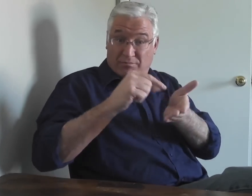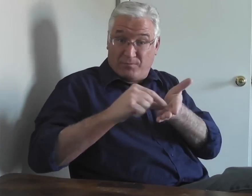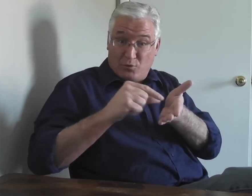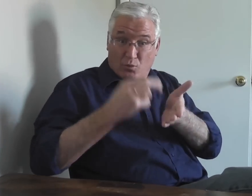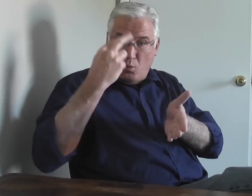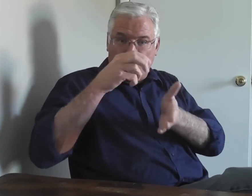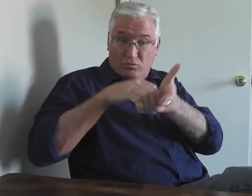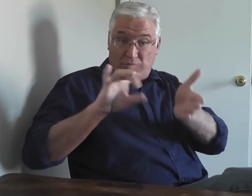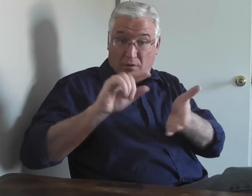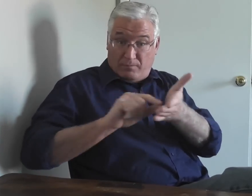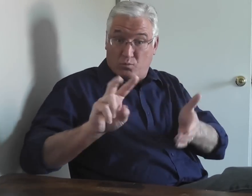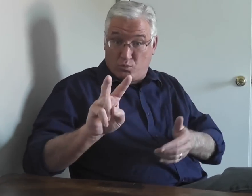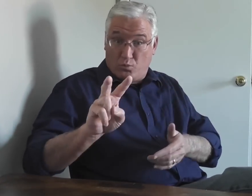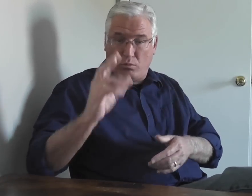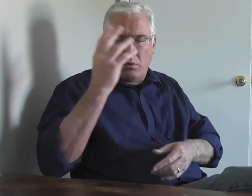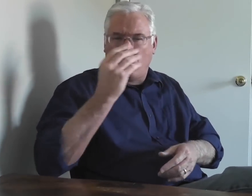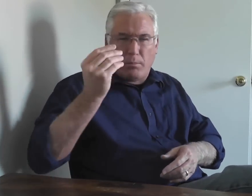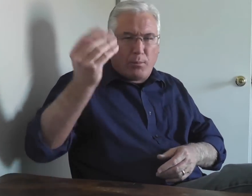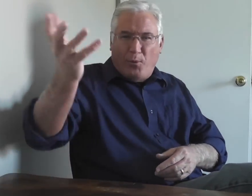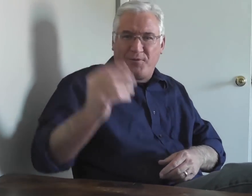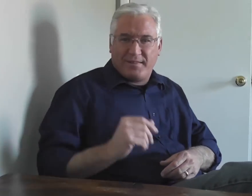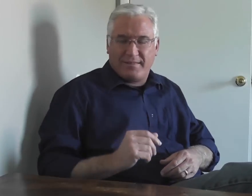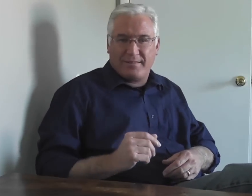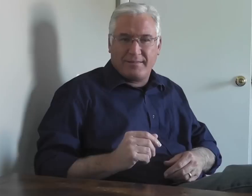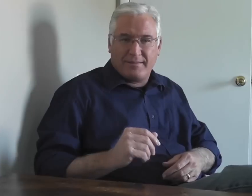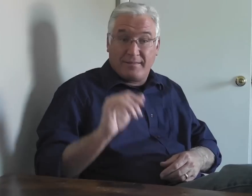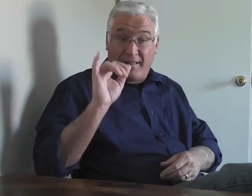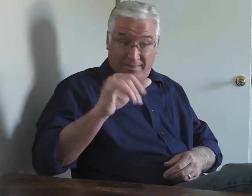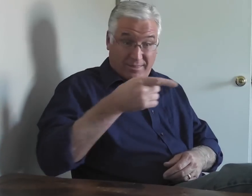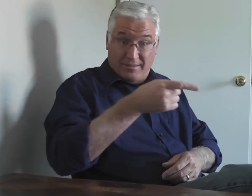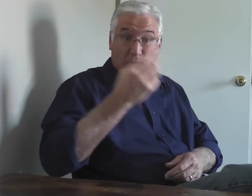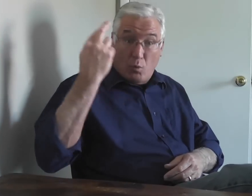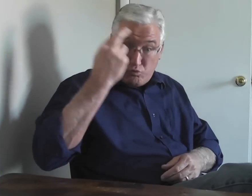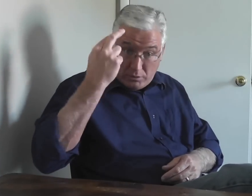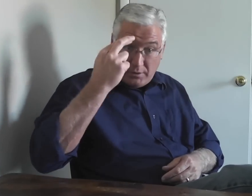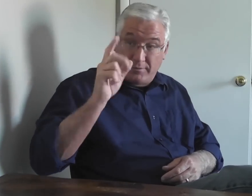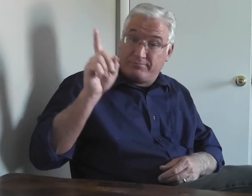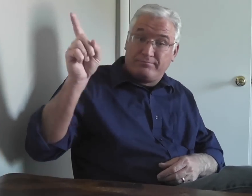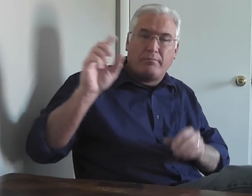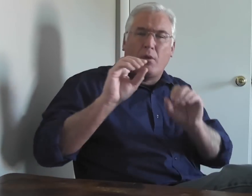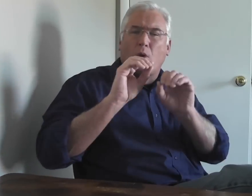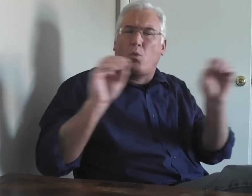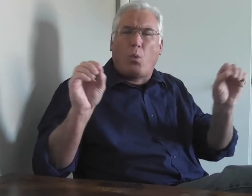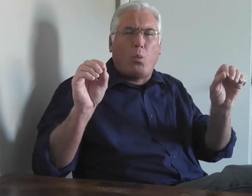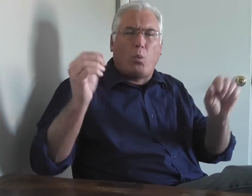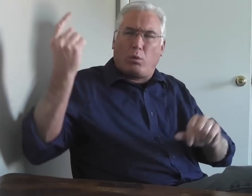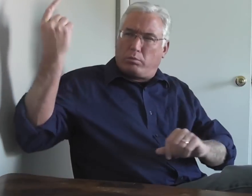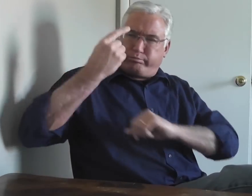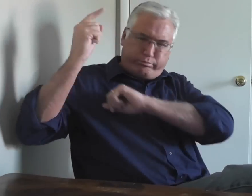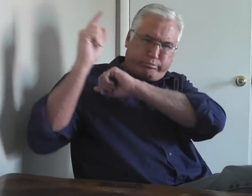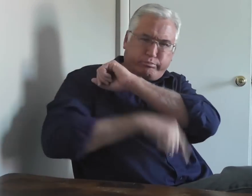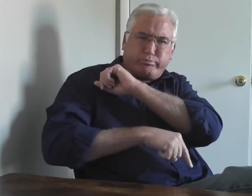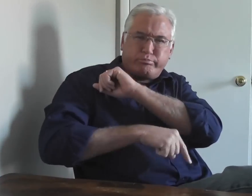that. One of the verses we're going to talk about is verse 2. It's beautiful. This verse explains the reason that there is no